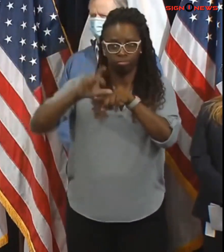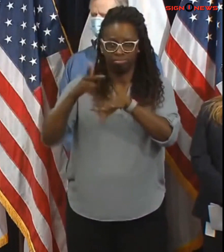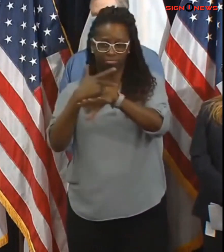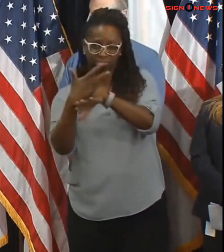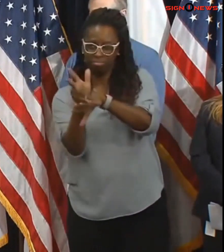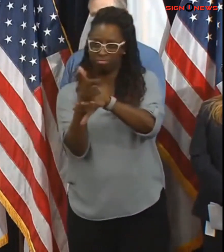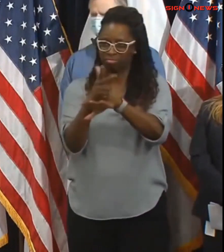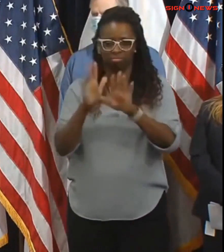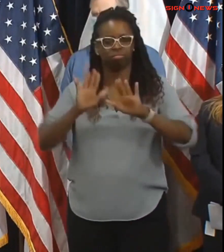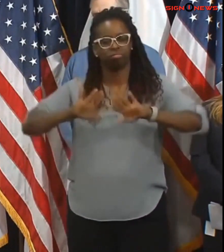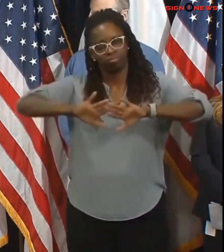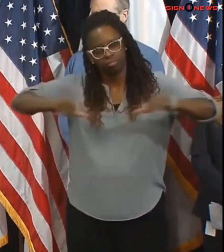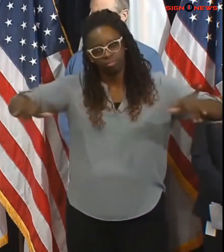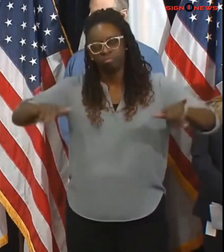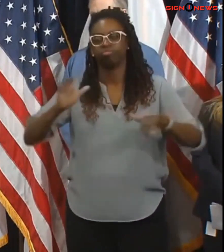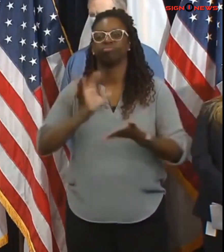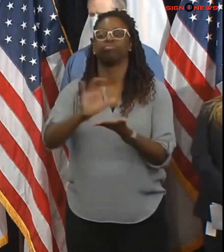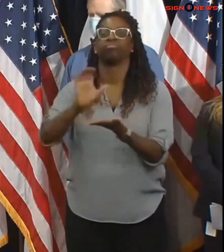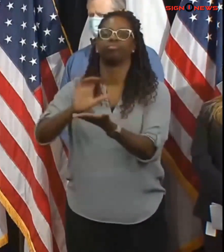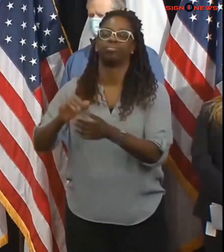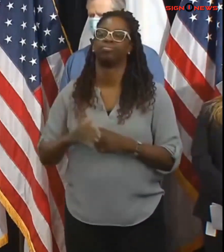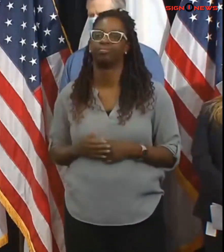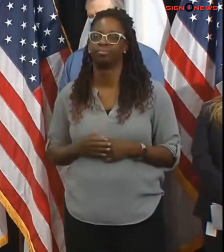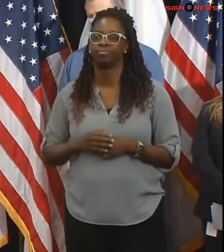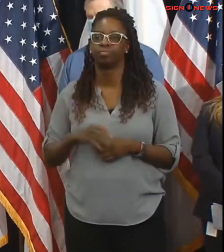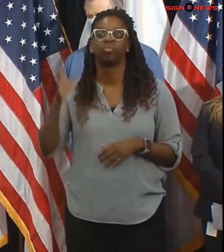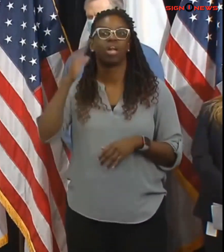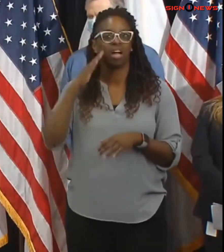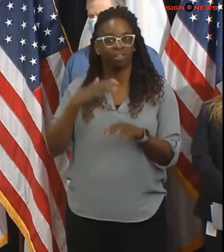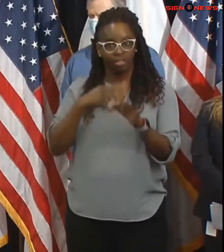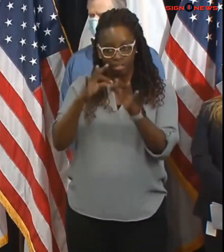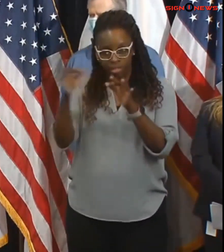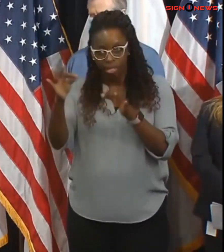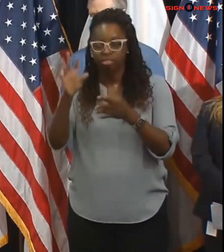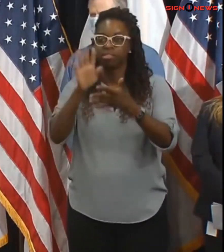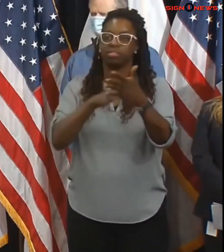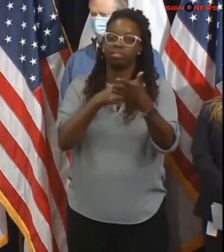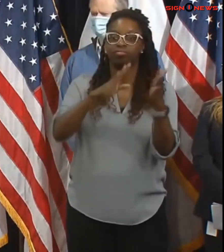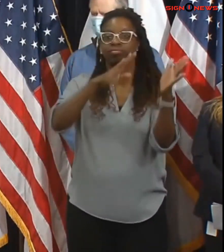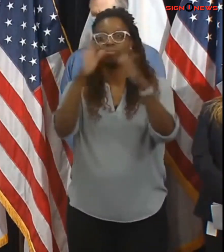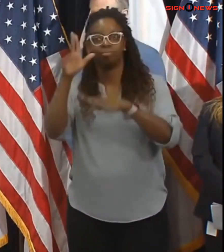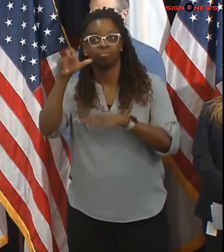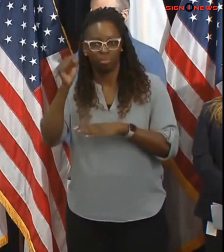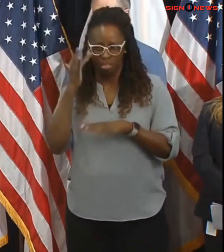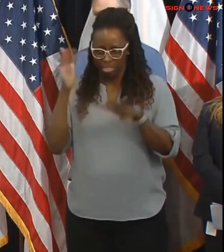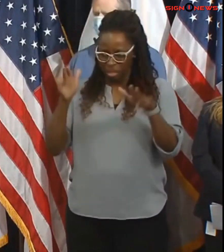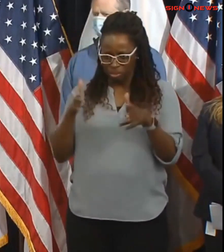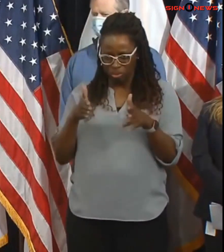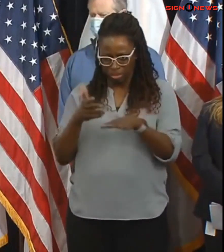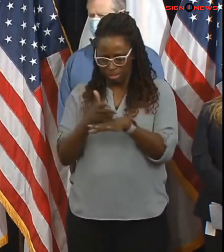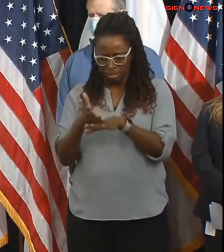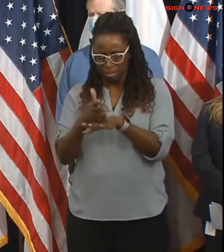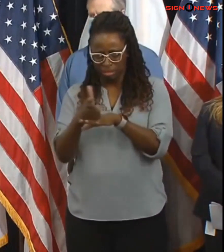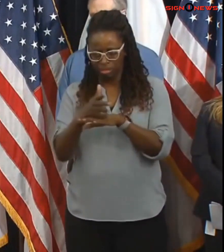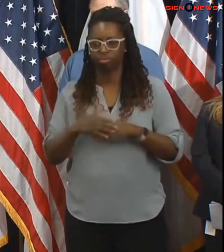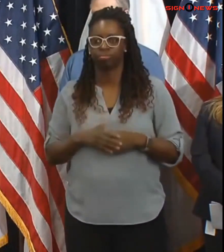on bus service anyone who is out traveling should take that into account leave extra time and also